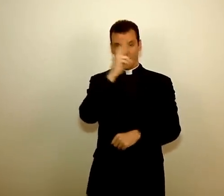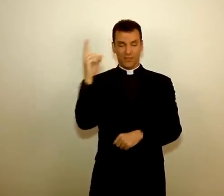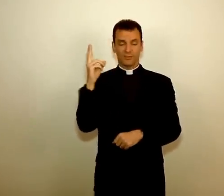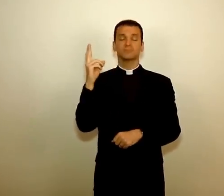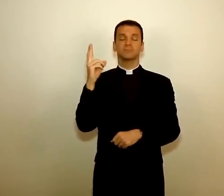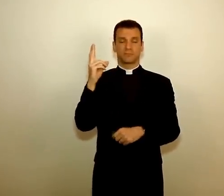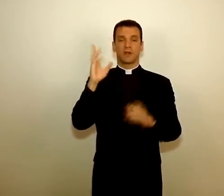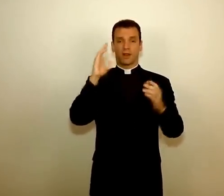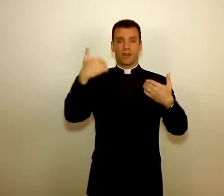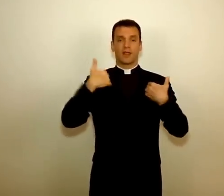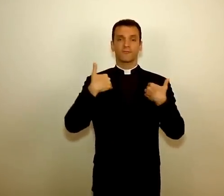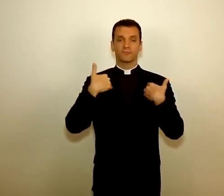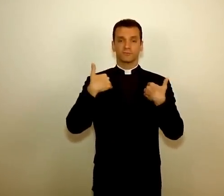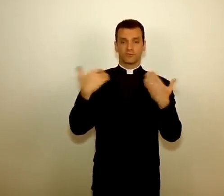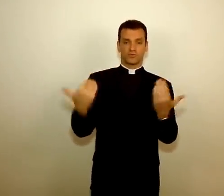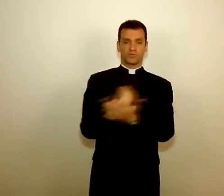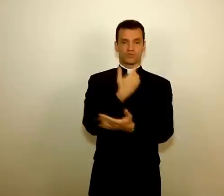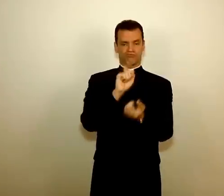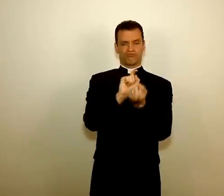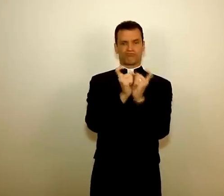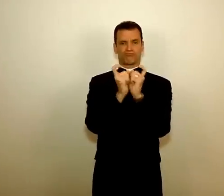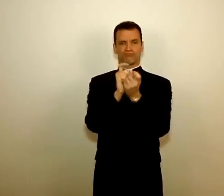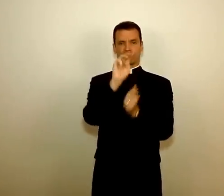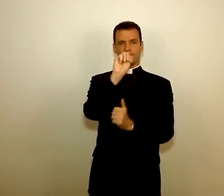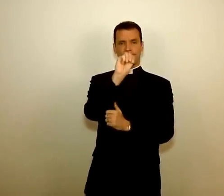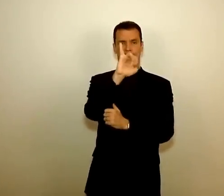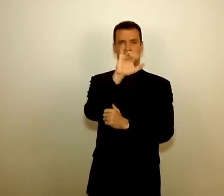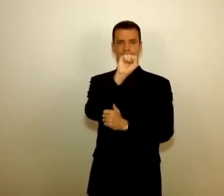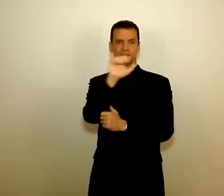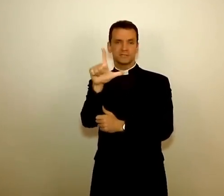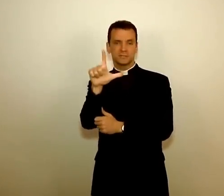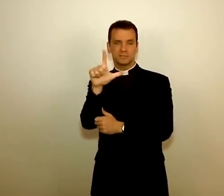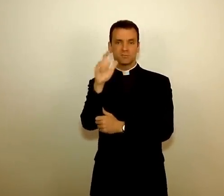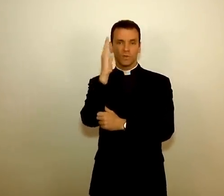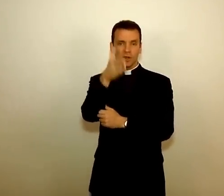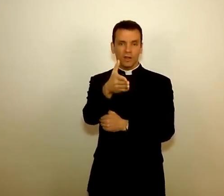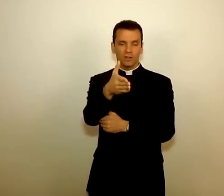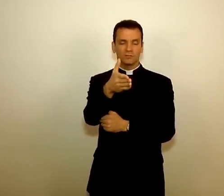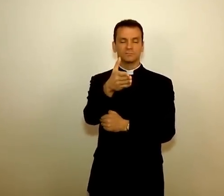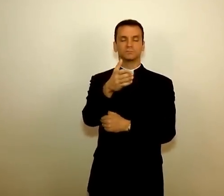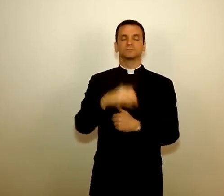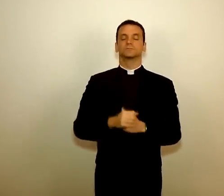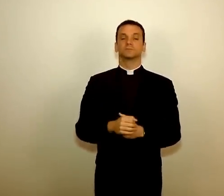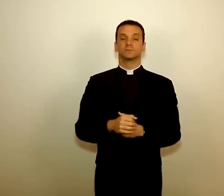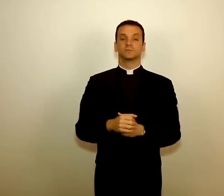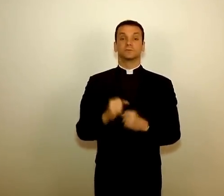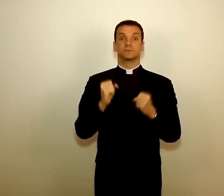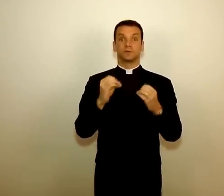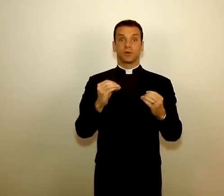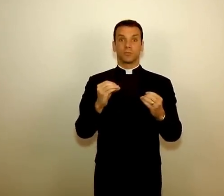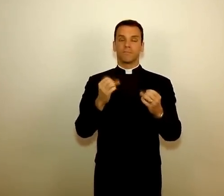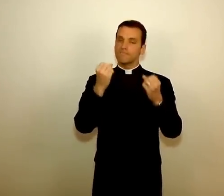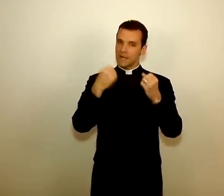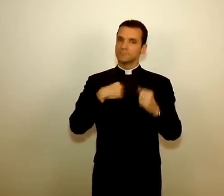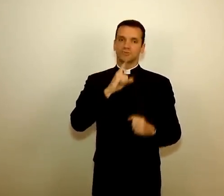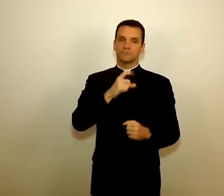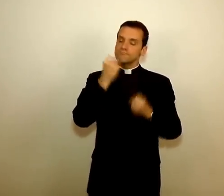the Catholic Church will be debuting its new translation of the Roman Missal,